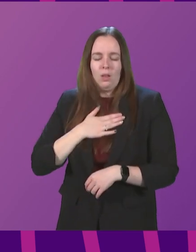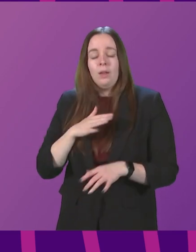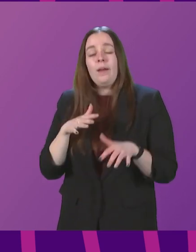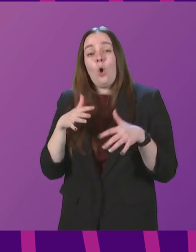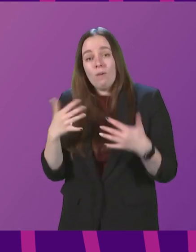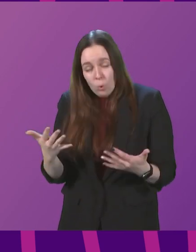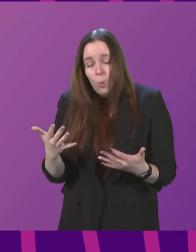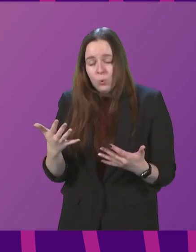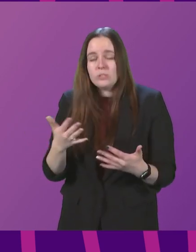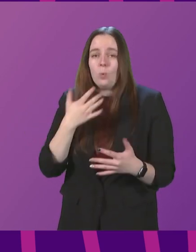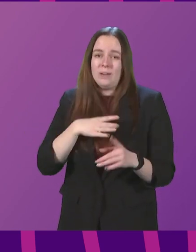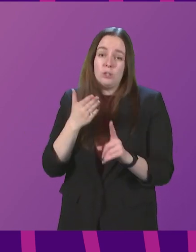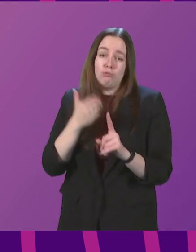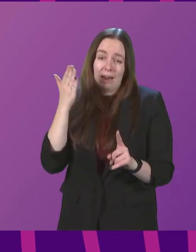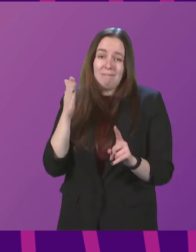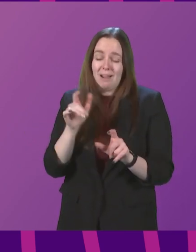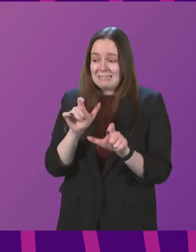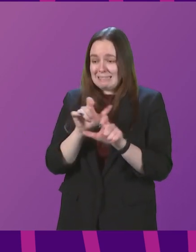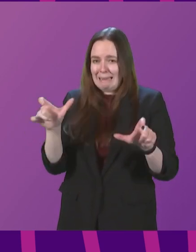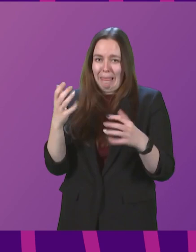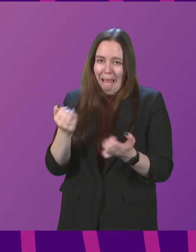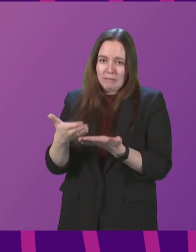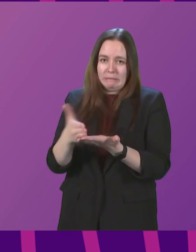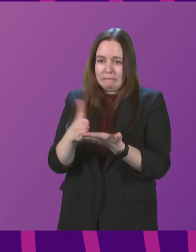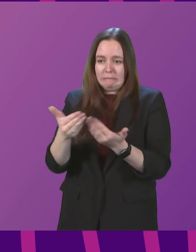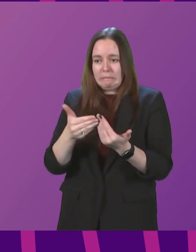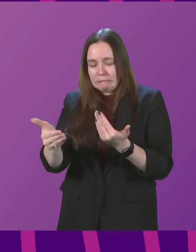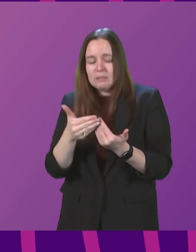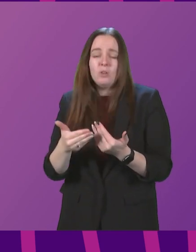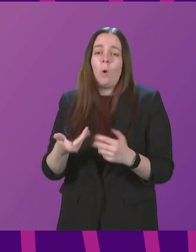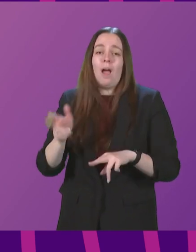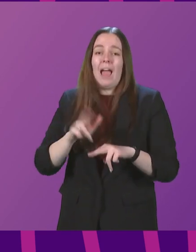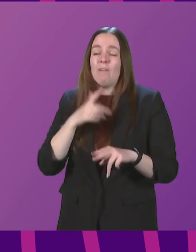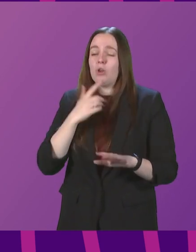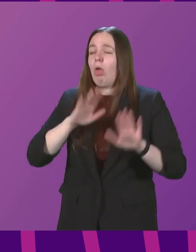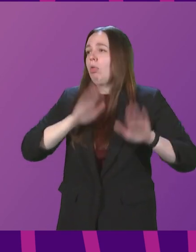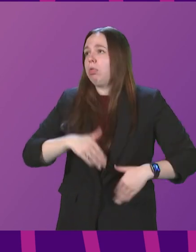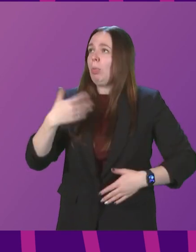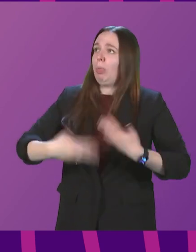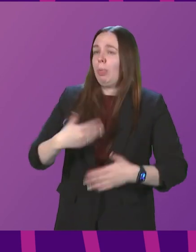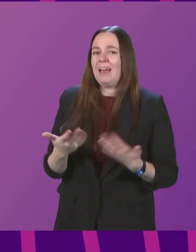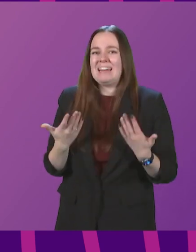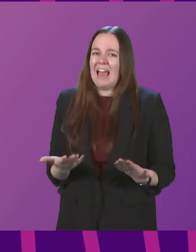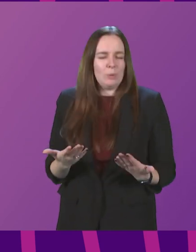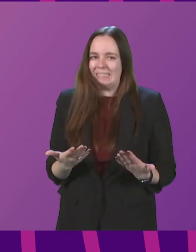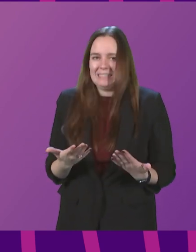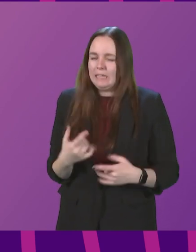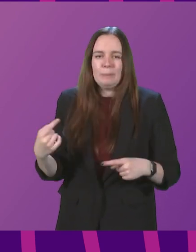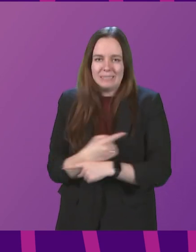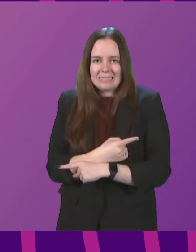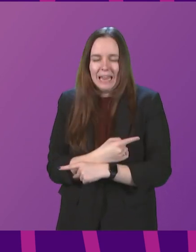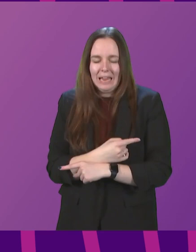course, we do need to recognise that there are still some uncertainties ahead, and so throwing all caution to the wind at this stage would be a mistake.